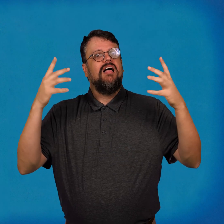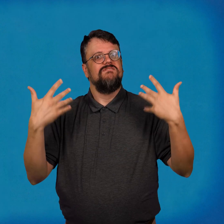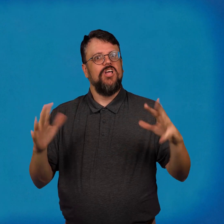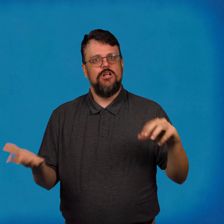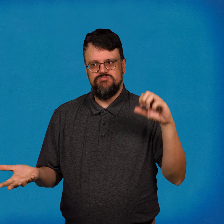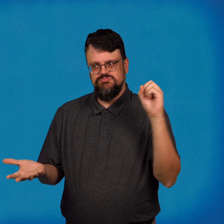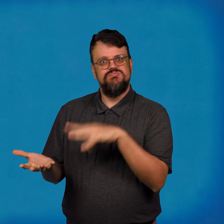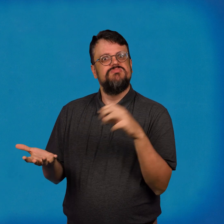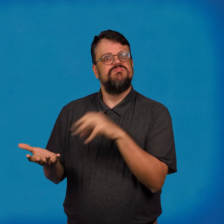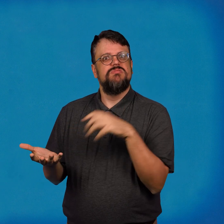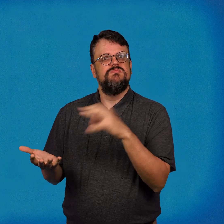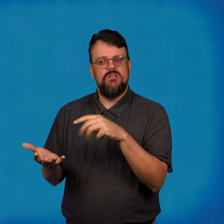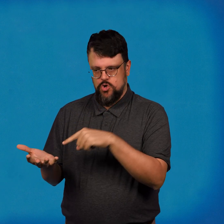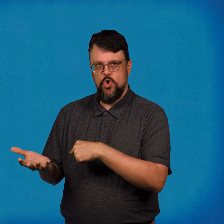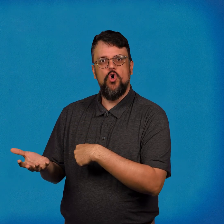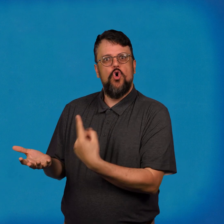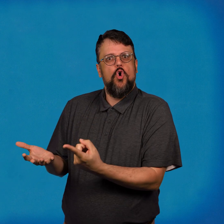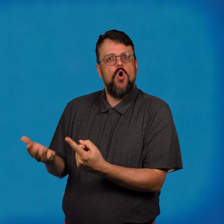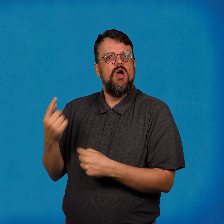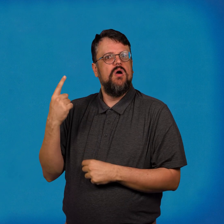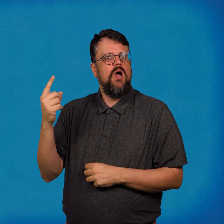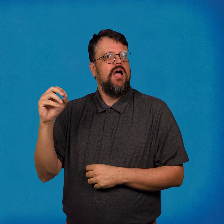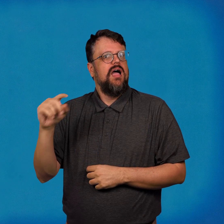How many tissues together weigh one ounce?